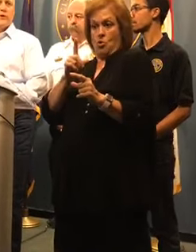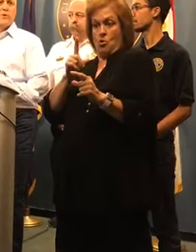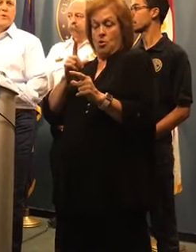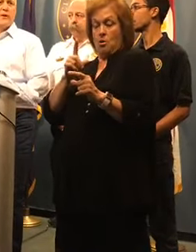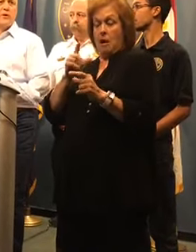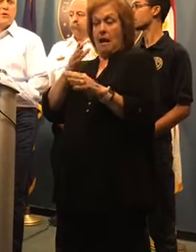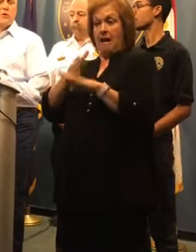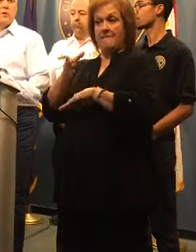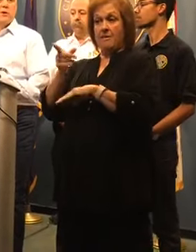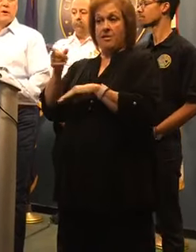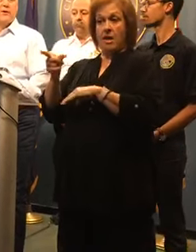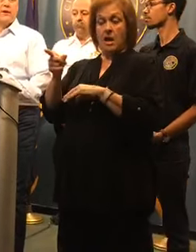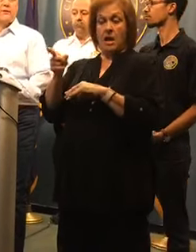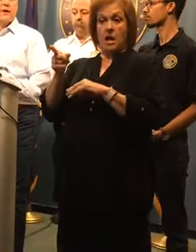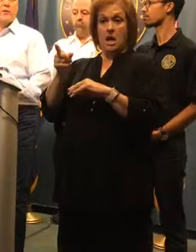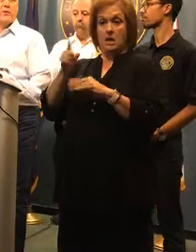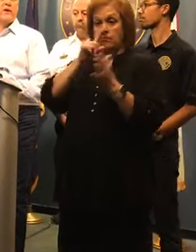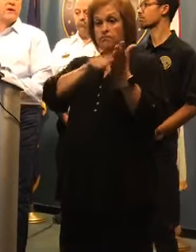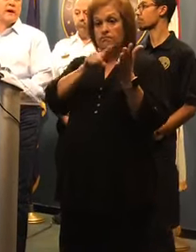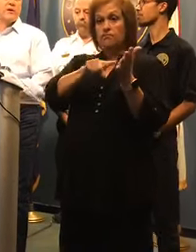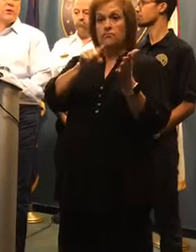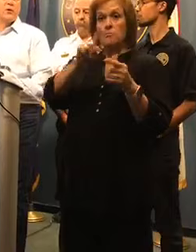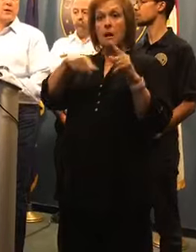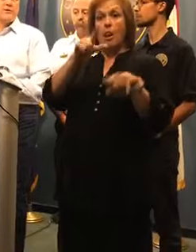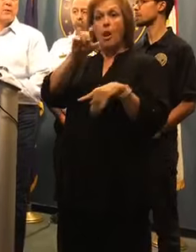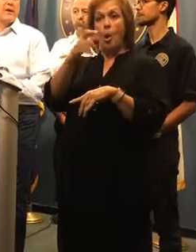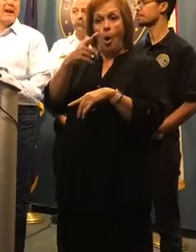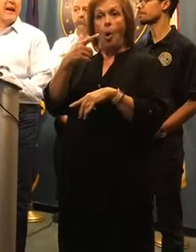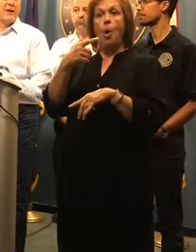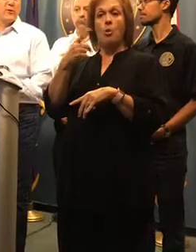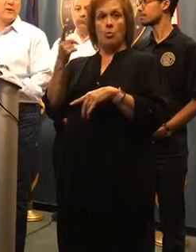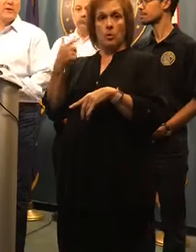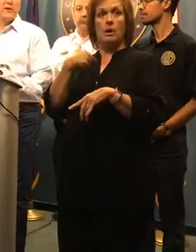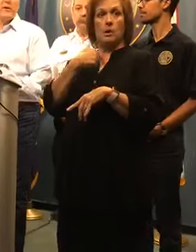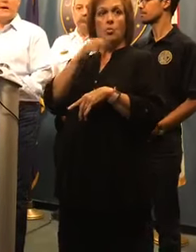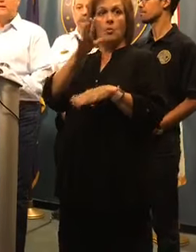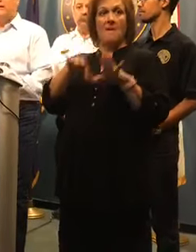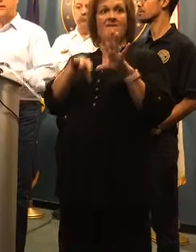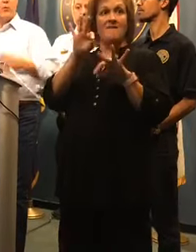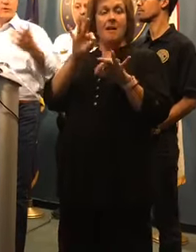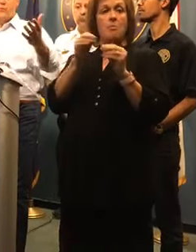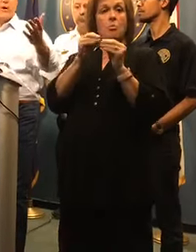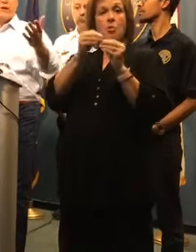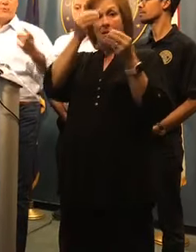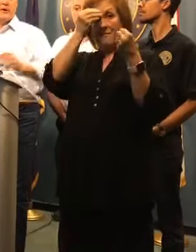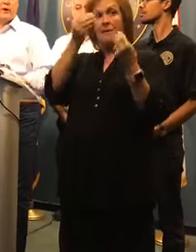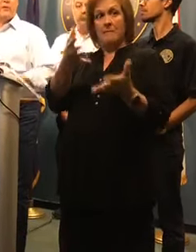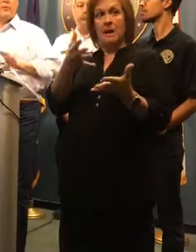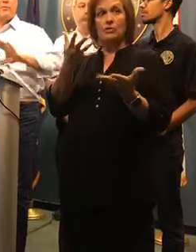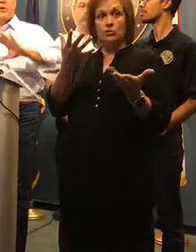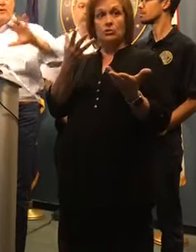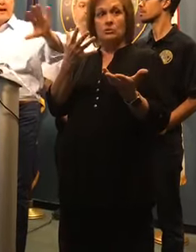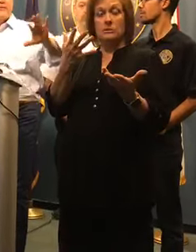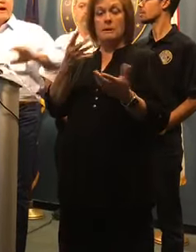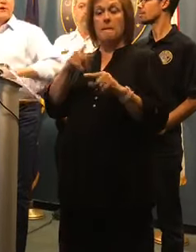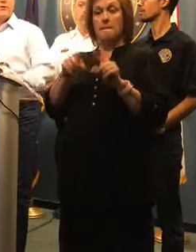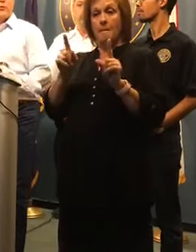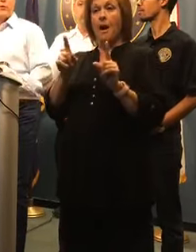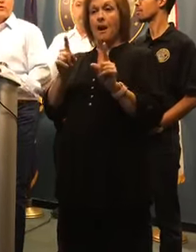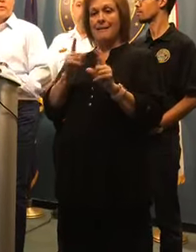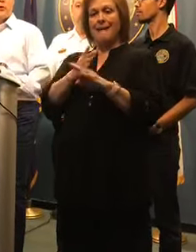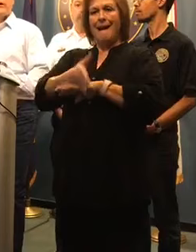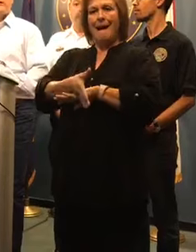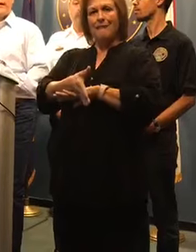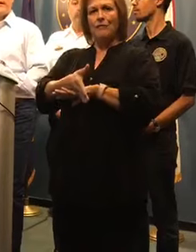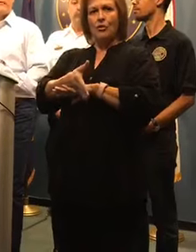report is going to reveal things that we did not know or things that were not accurate at the time. That wouldn't surprise me at all. But part of the after-action